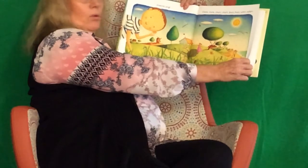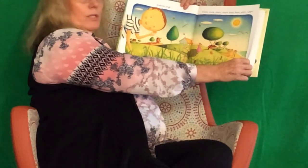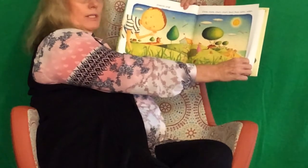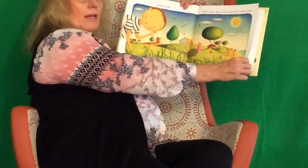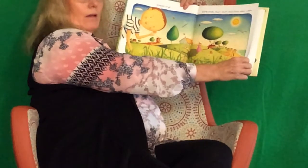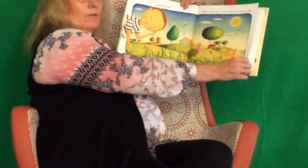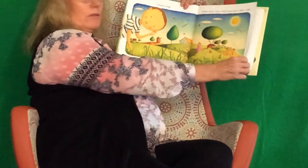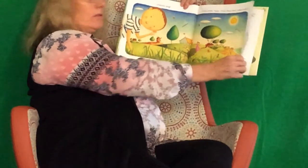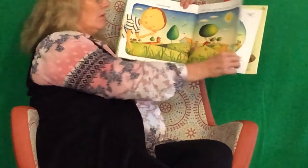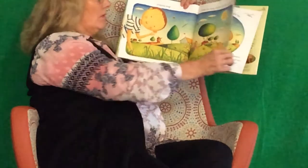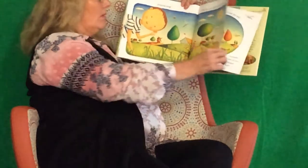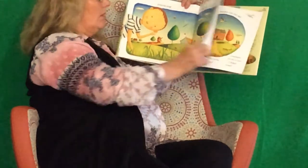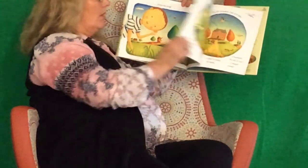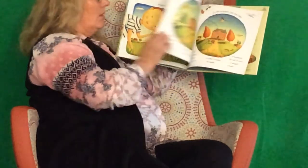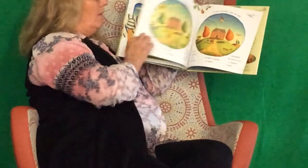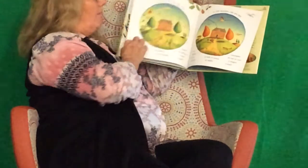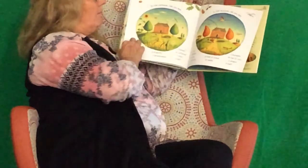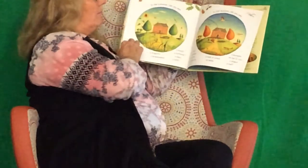All the sounds.